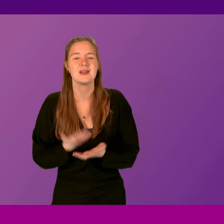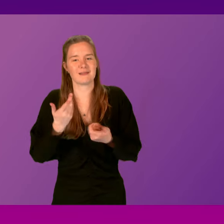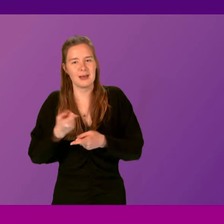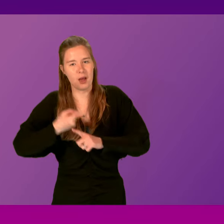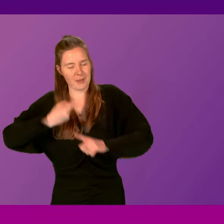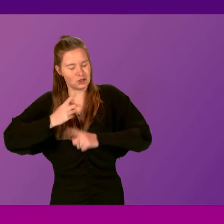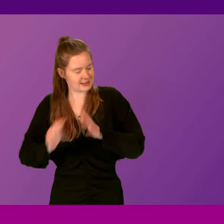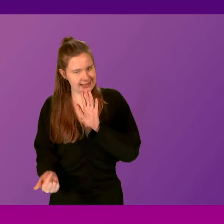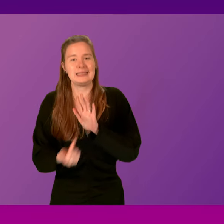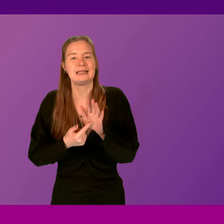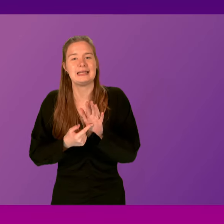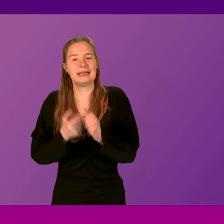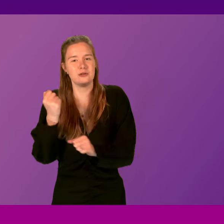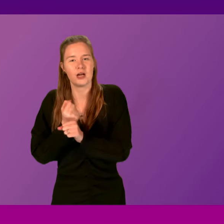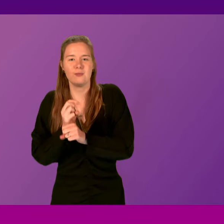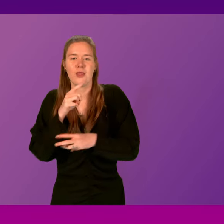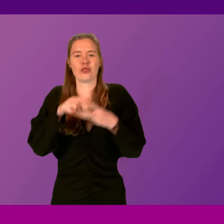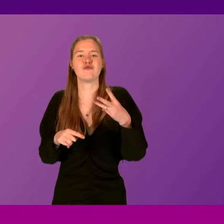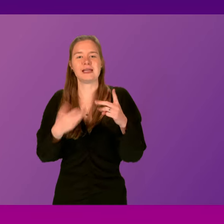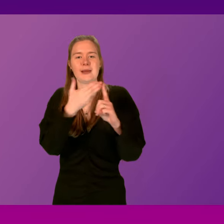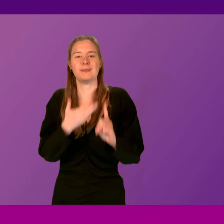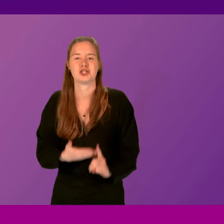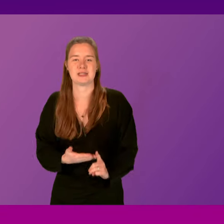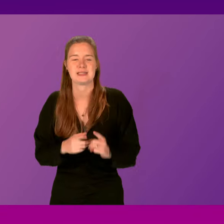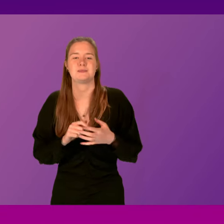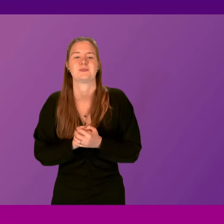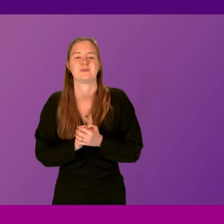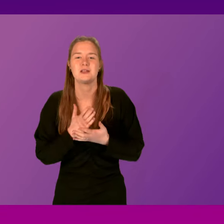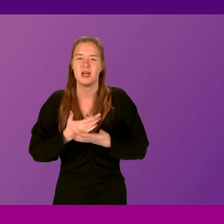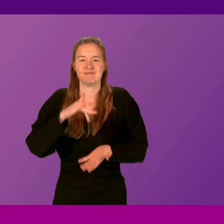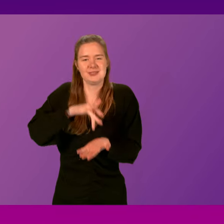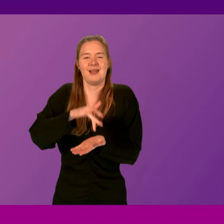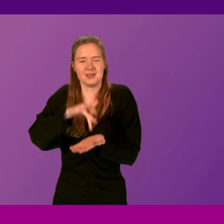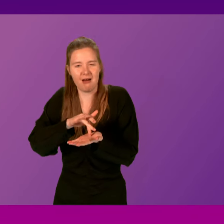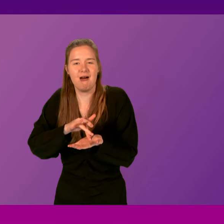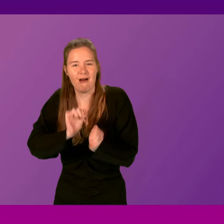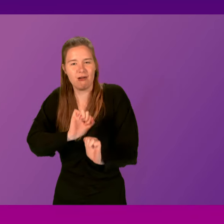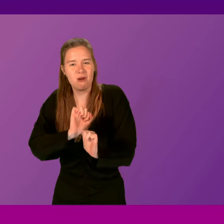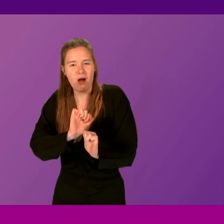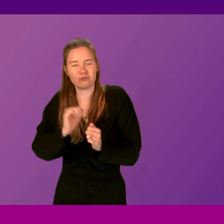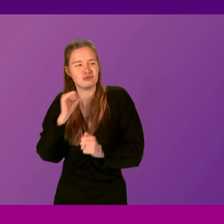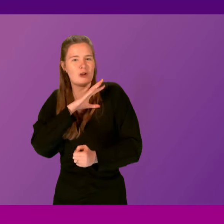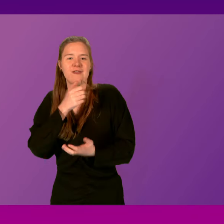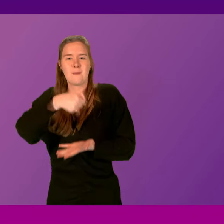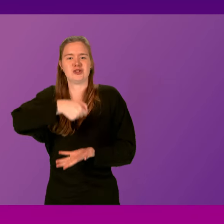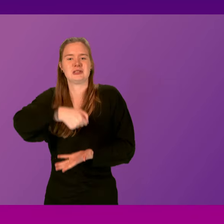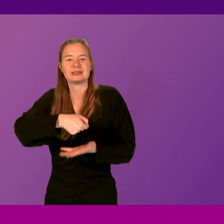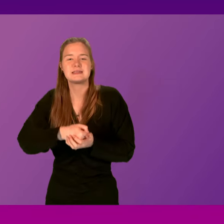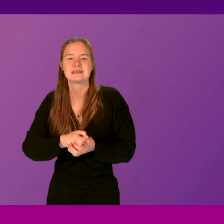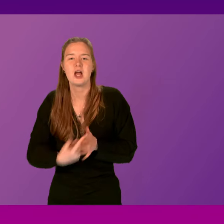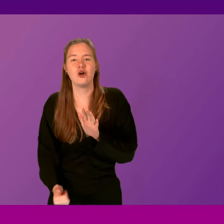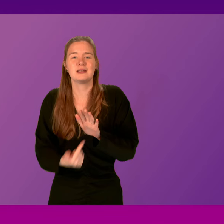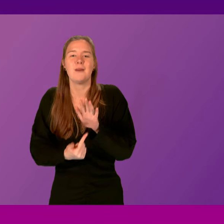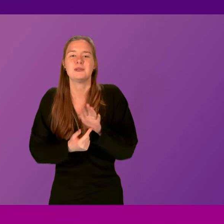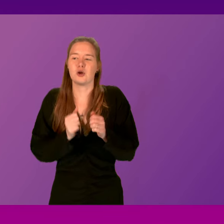emergency is key to my government's three defining missions, lies at the very heart of our draft budget. Our capital and